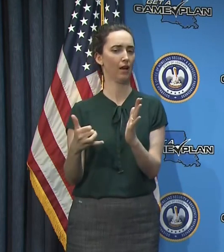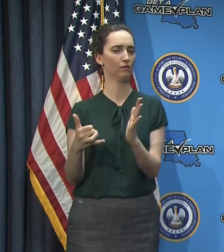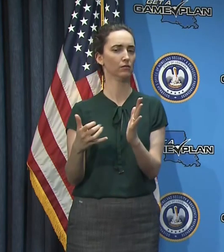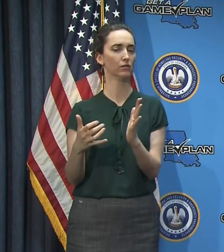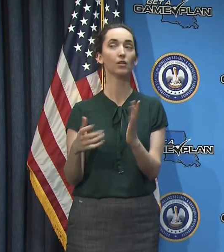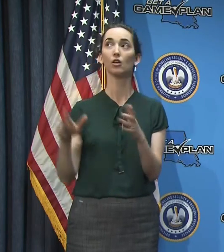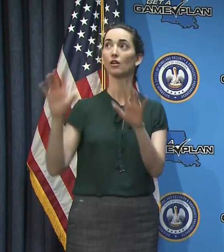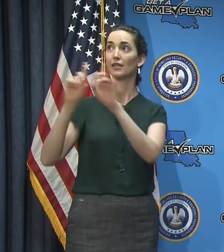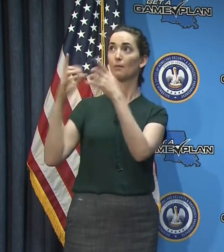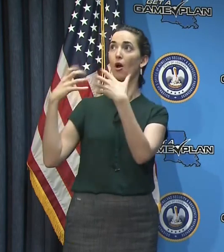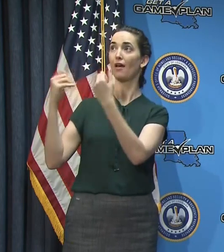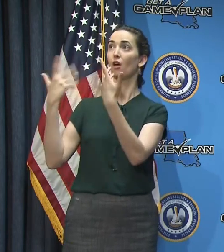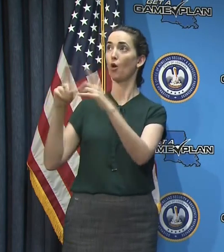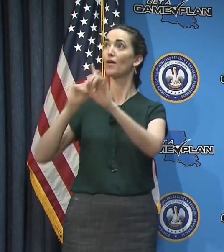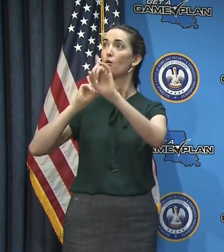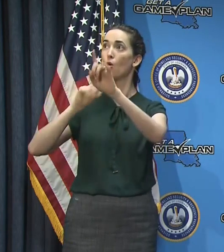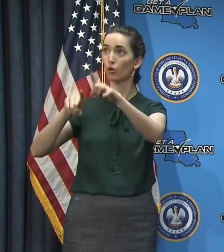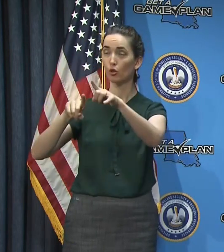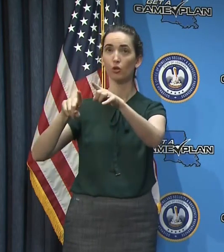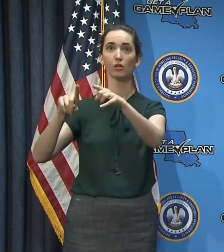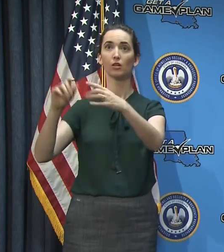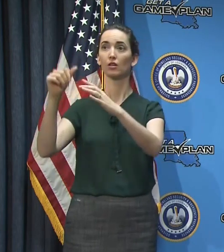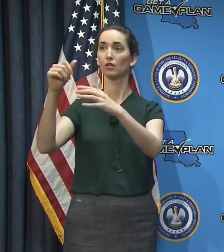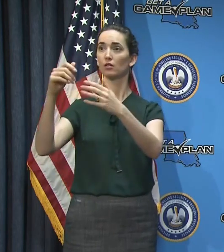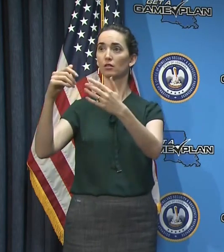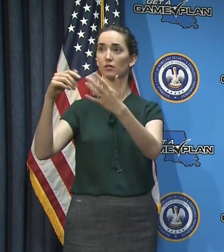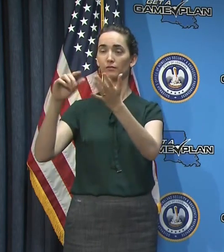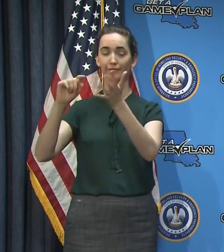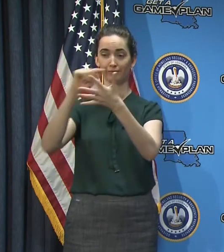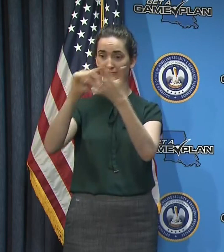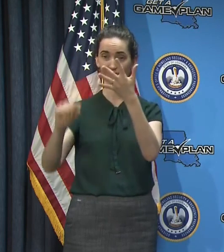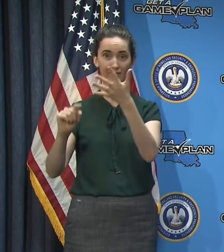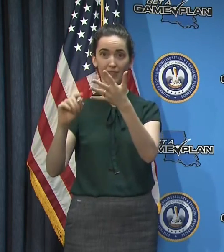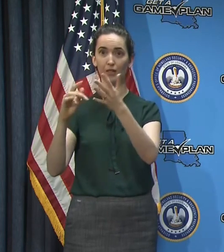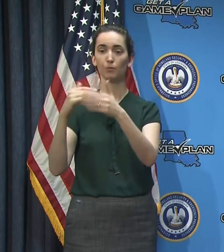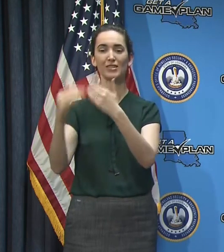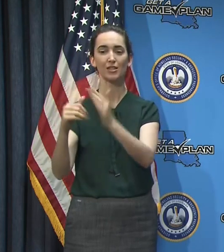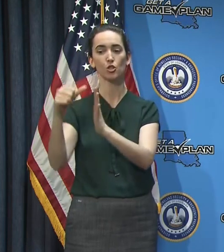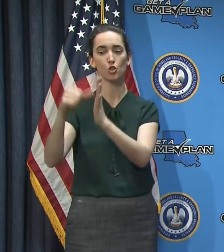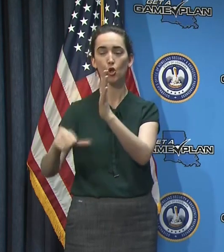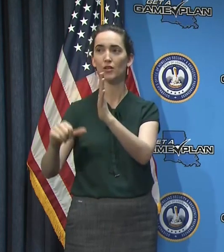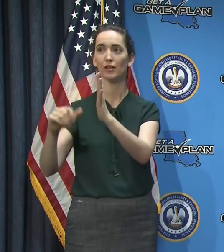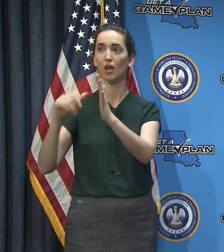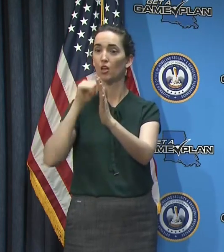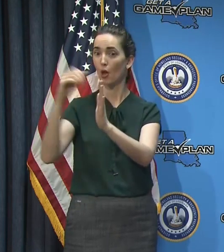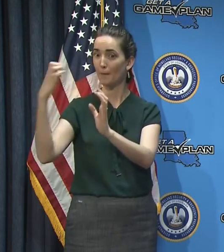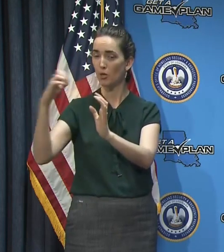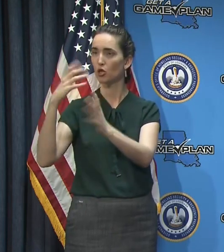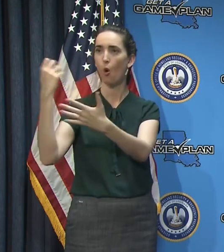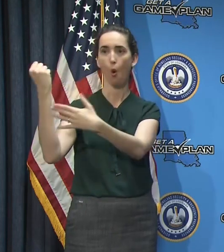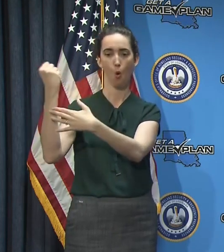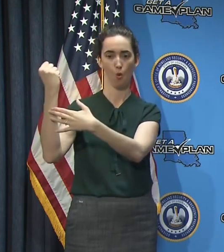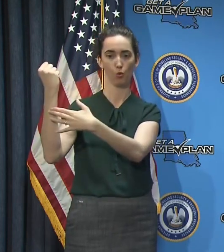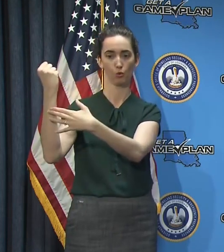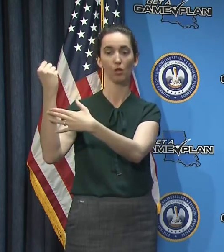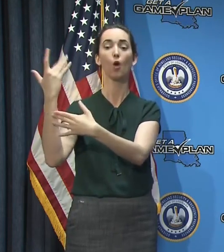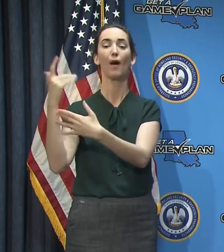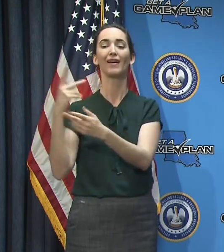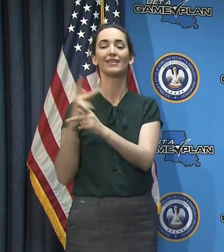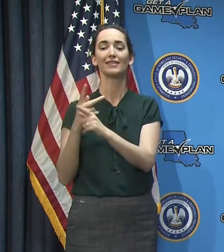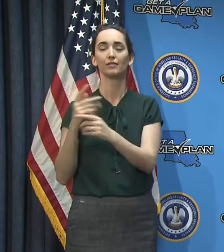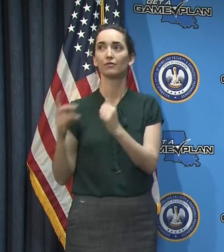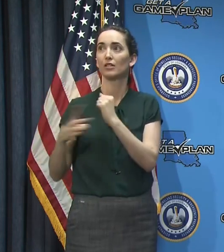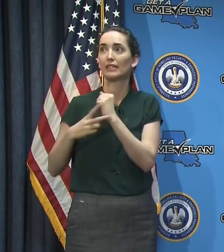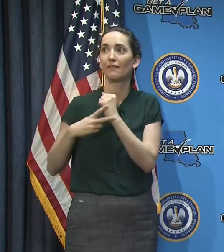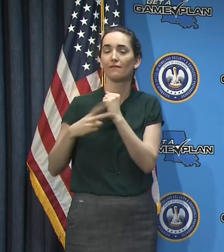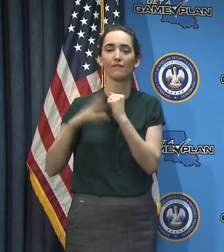um, that stopped non-emergency medical procedures in order to try to conserve PPE that could be used in the fight against